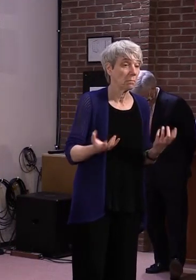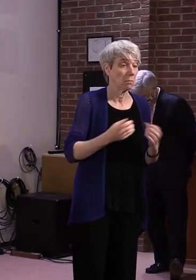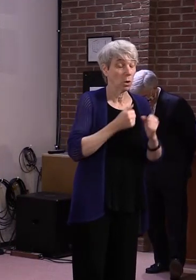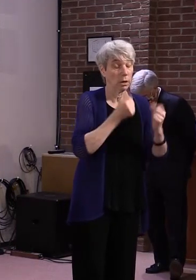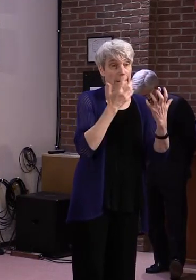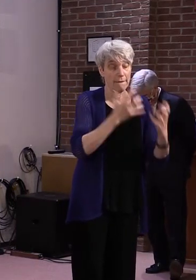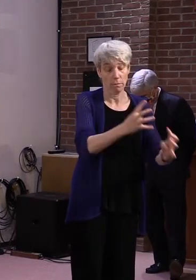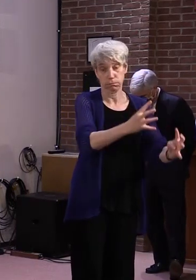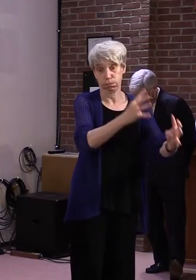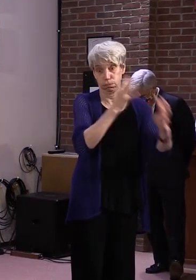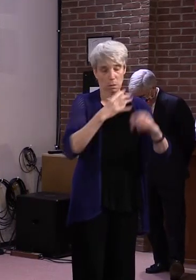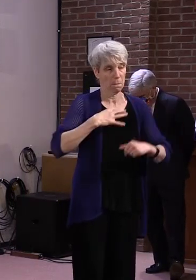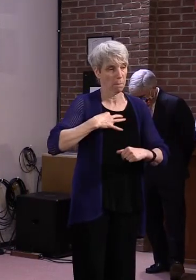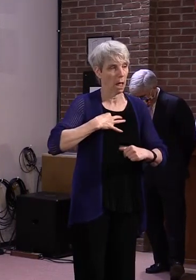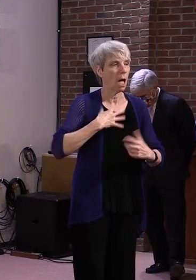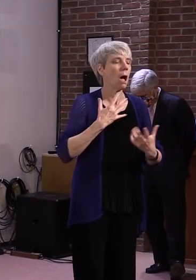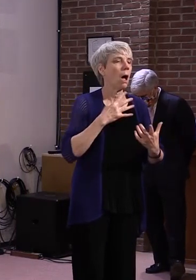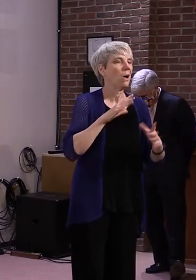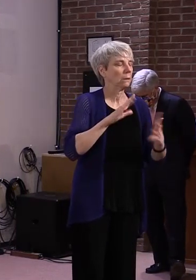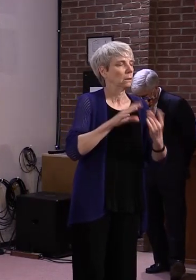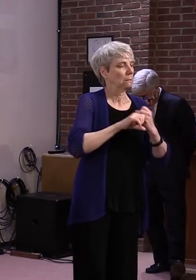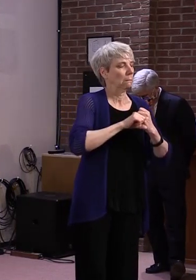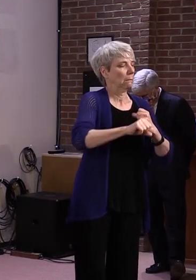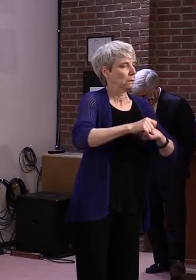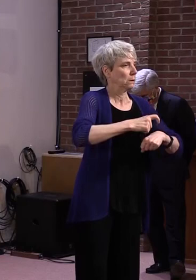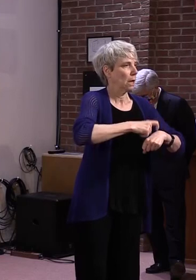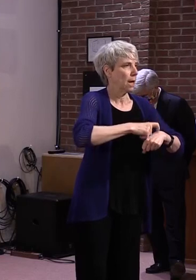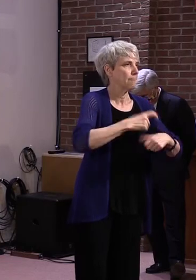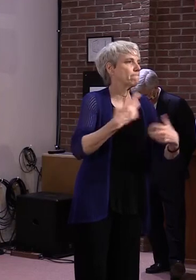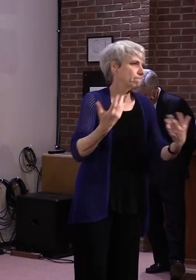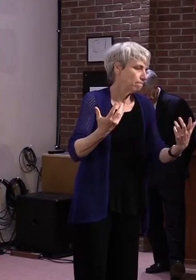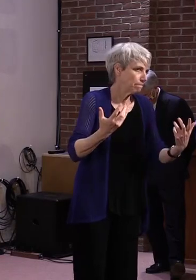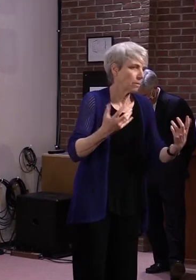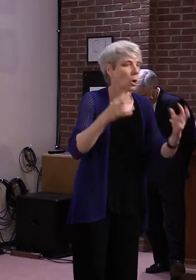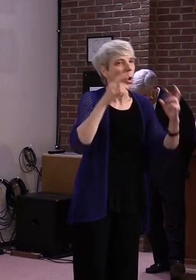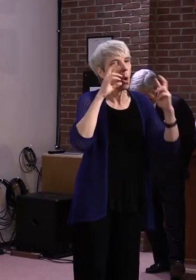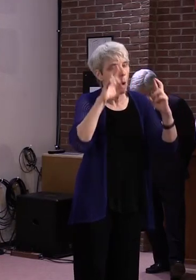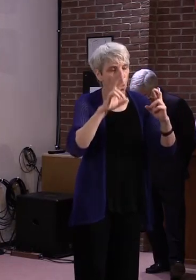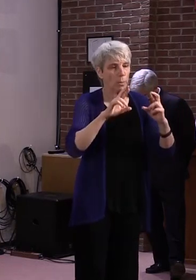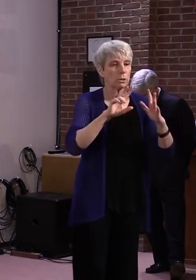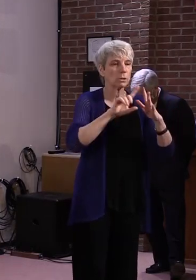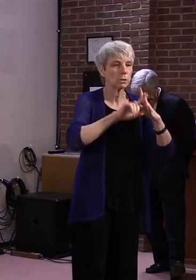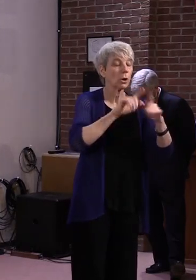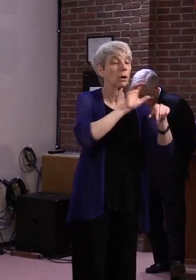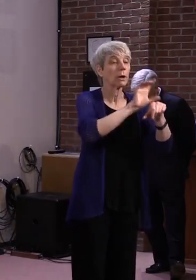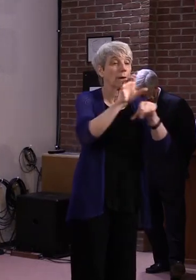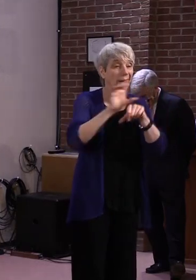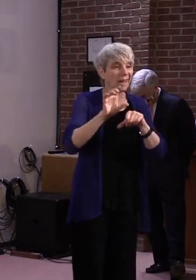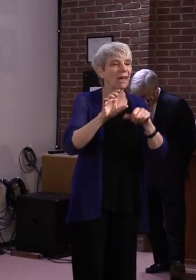probably the longer the time. But we're expecting to have kind of disbursements once a week.